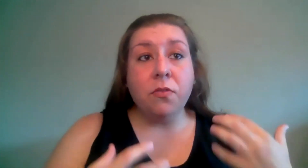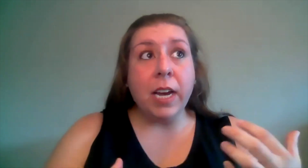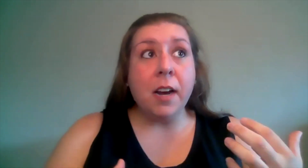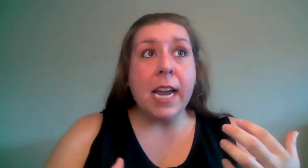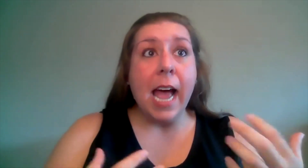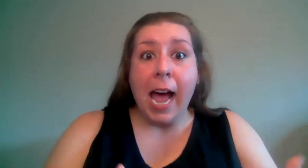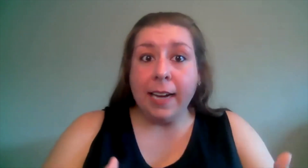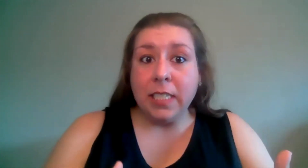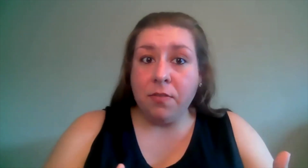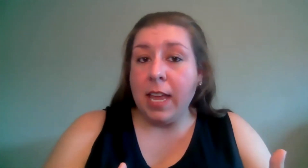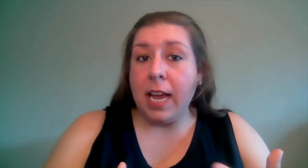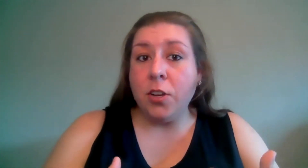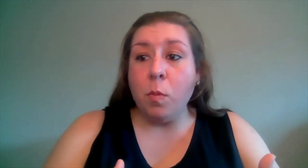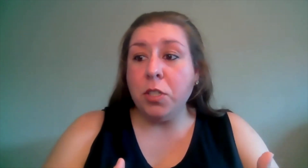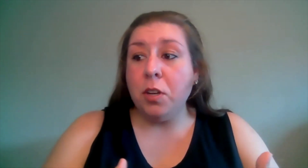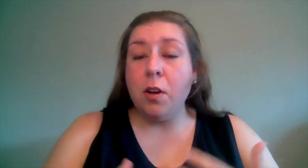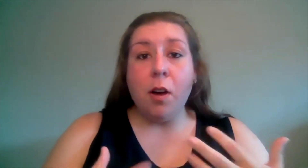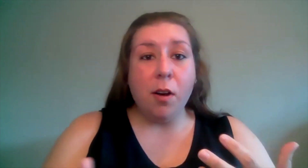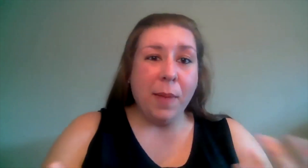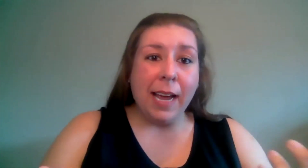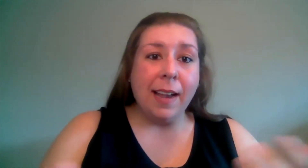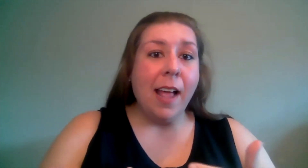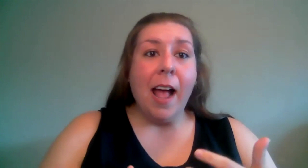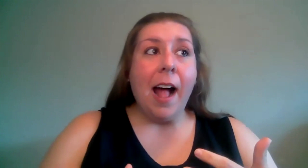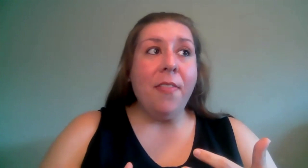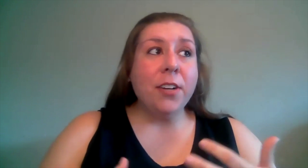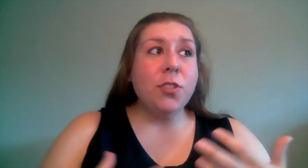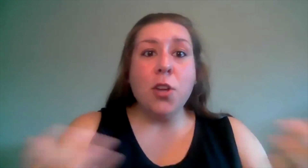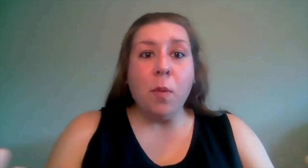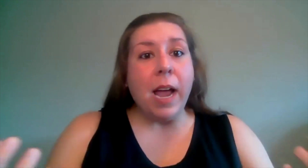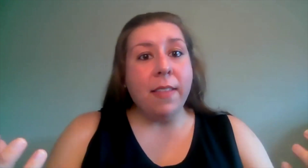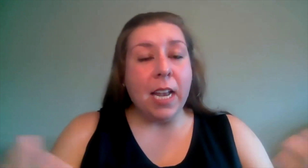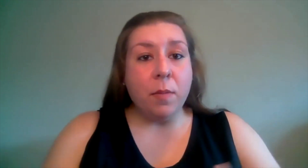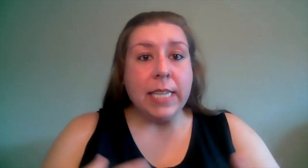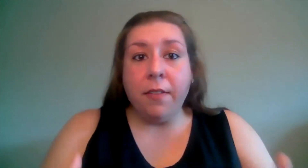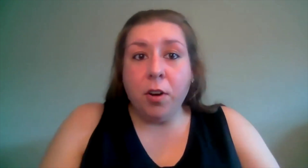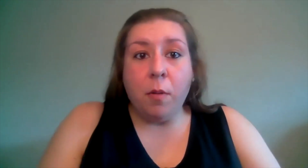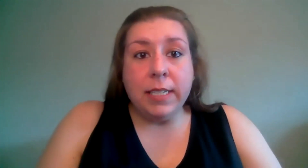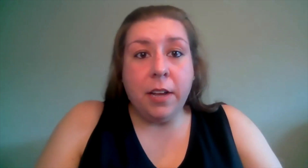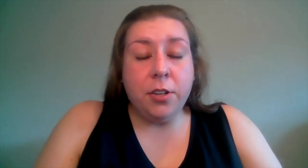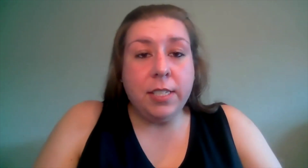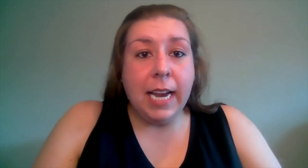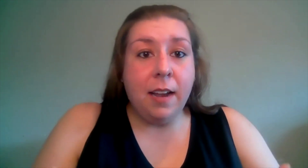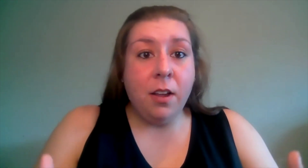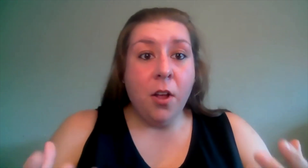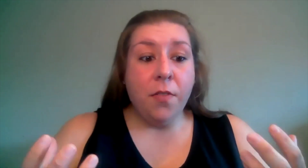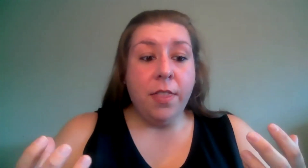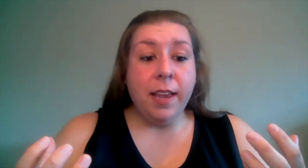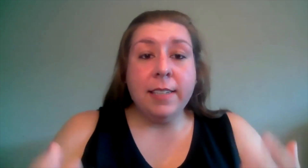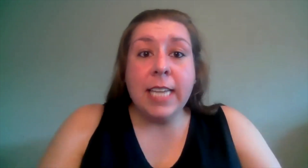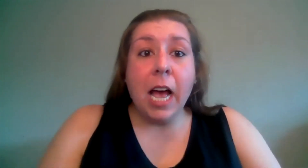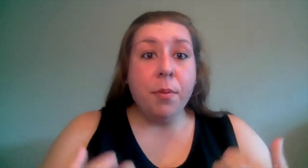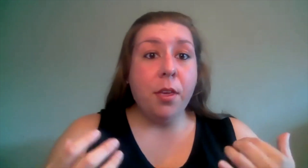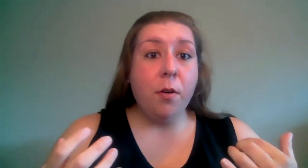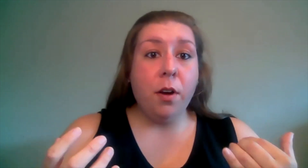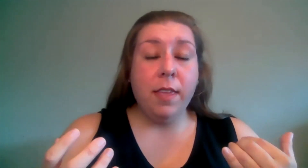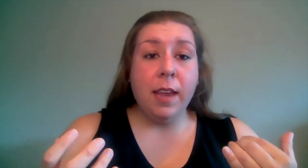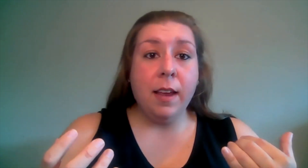a very active thing i don't want you to go oh man there's no way that anyone's ever going to understand the depth or the